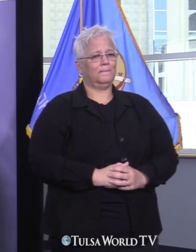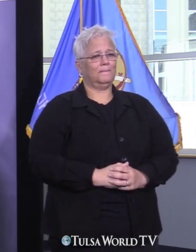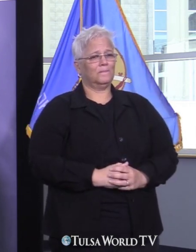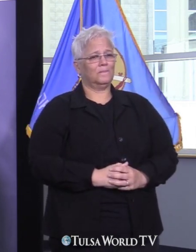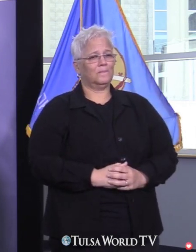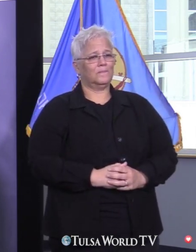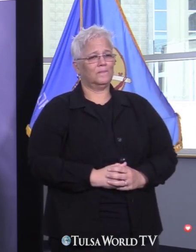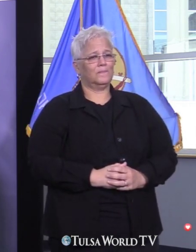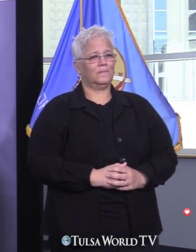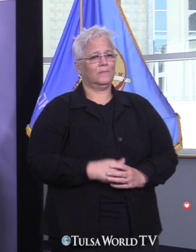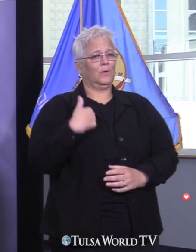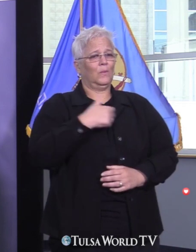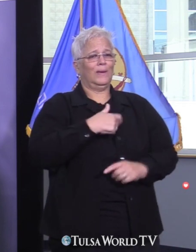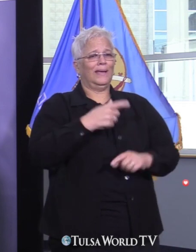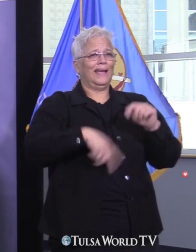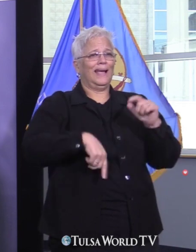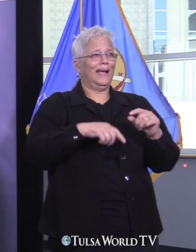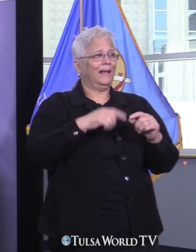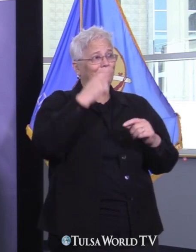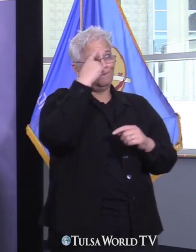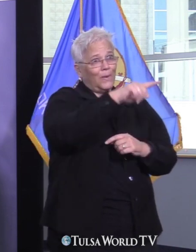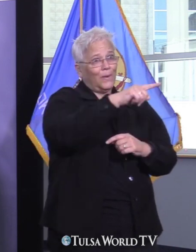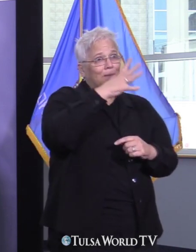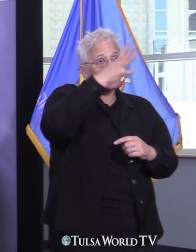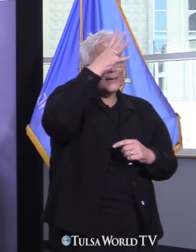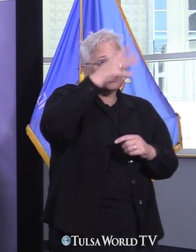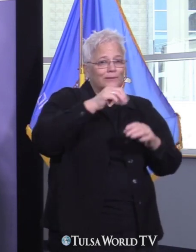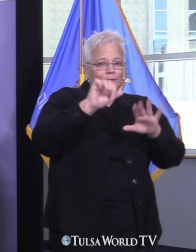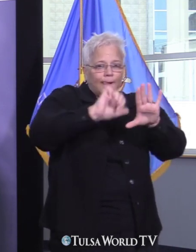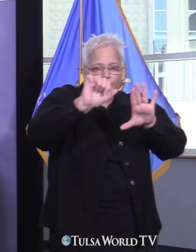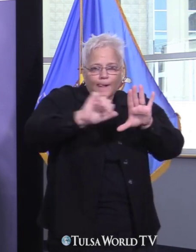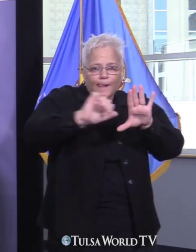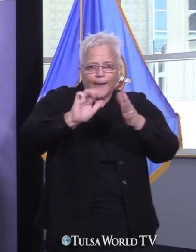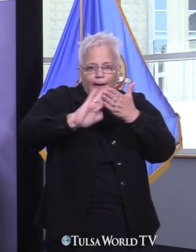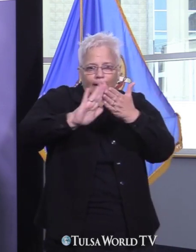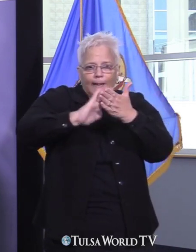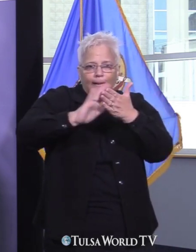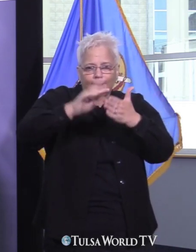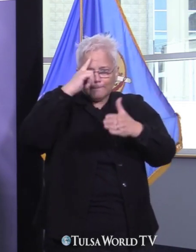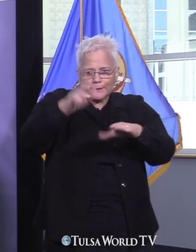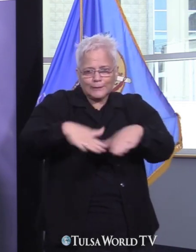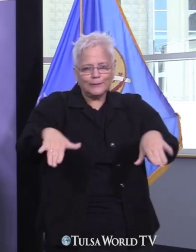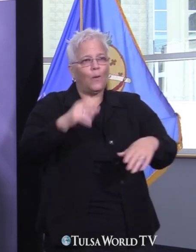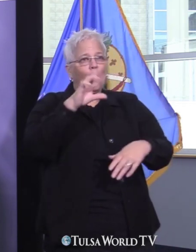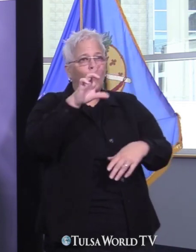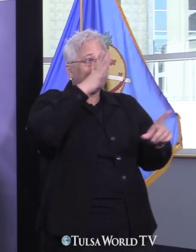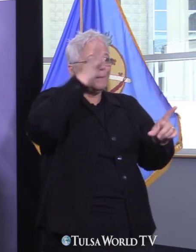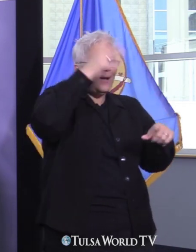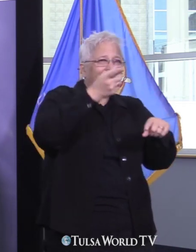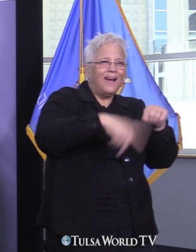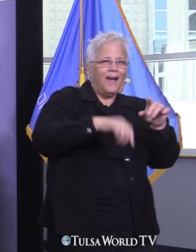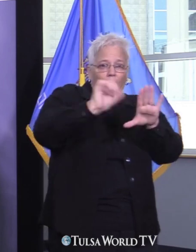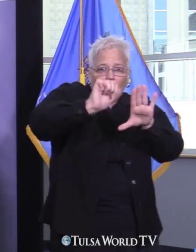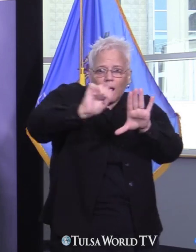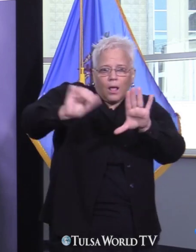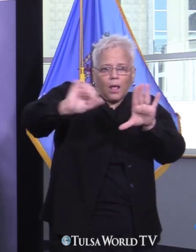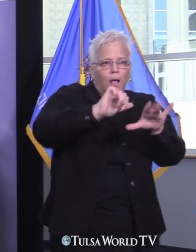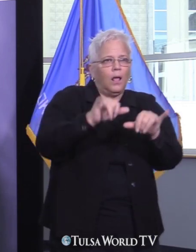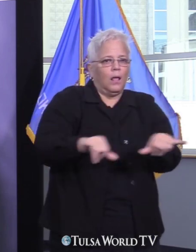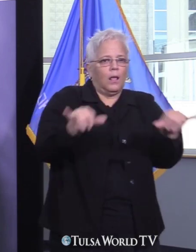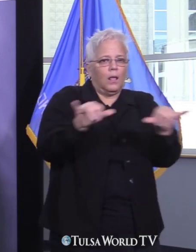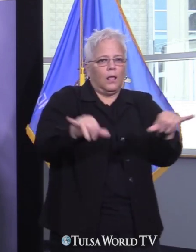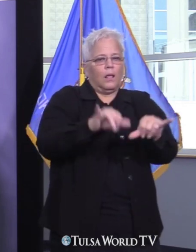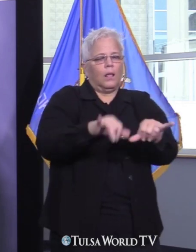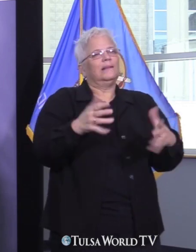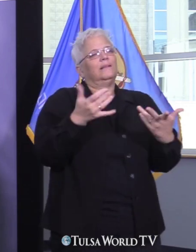be needed to keep it safe. And so if you're letting your kid play on that equipment you're allowing your child to play in an unsafe environment. So we would